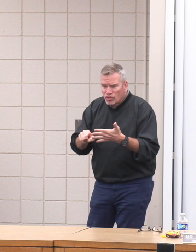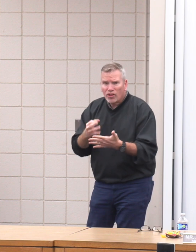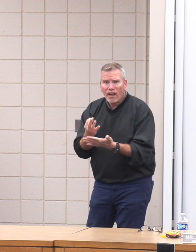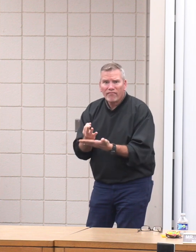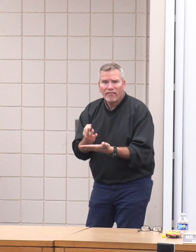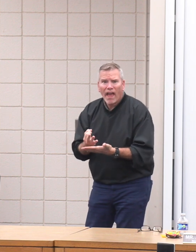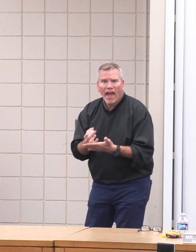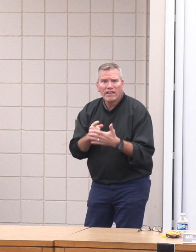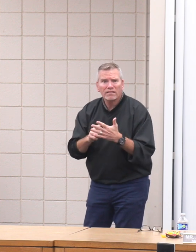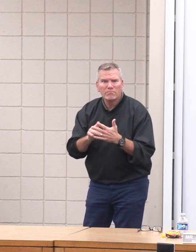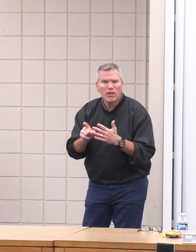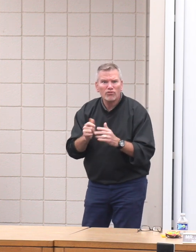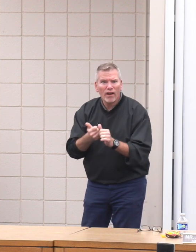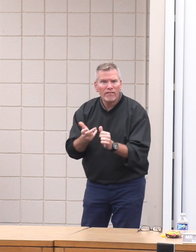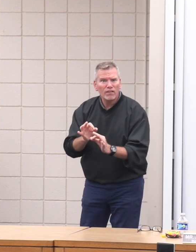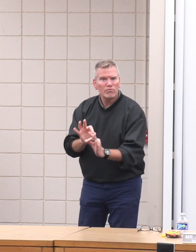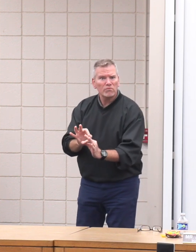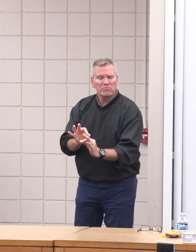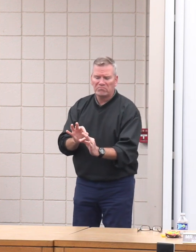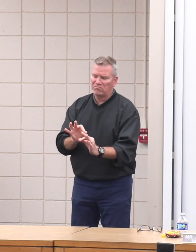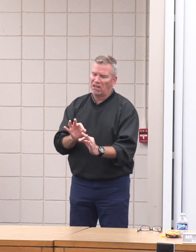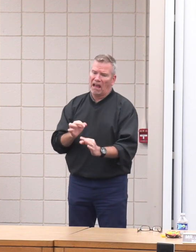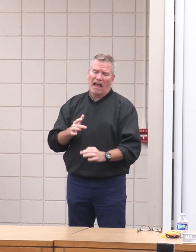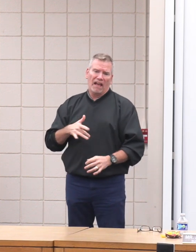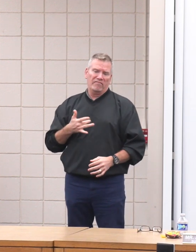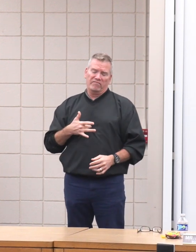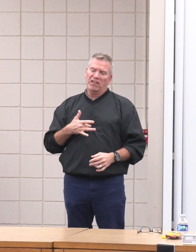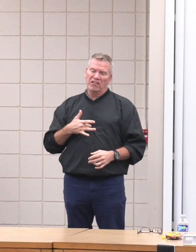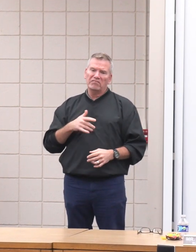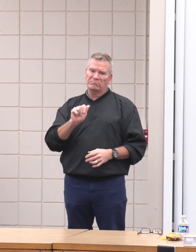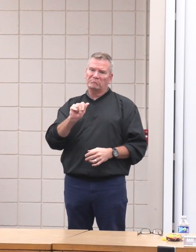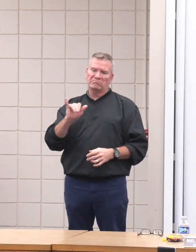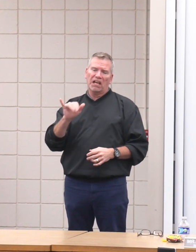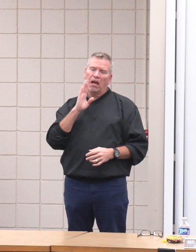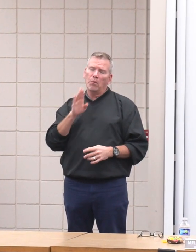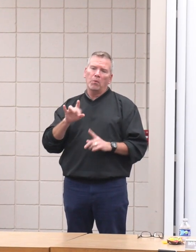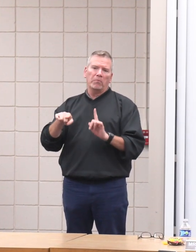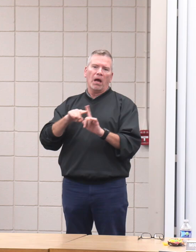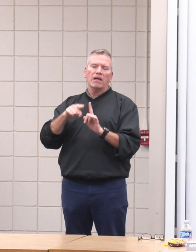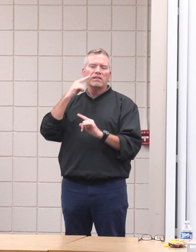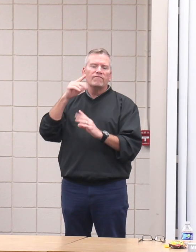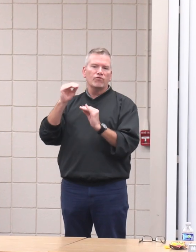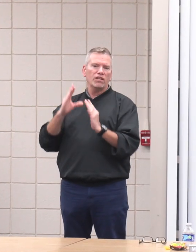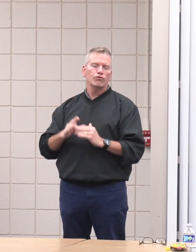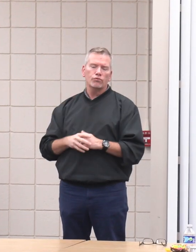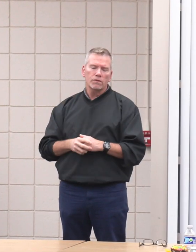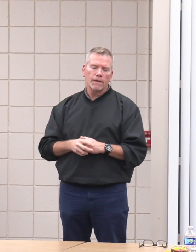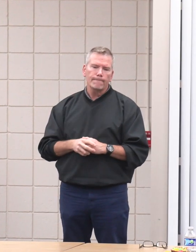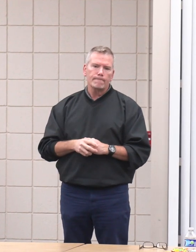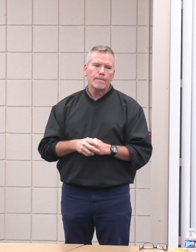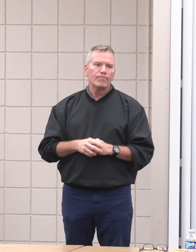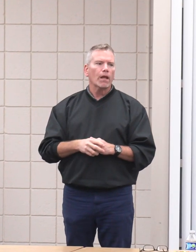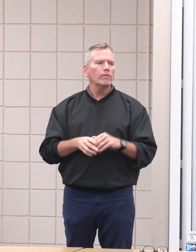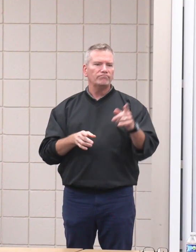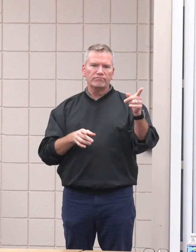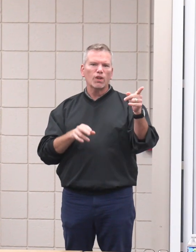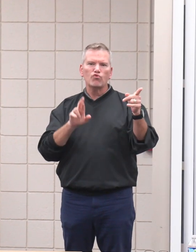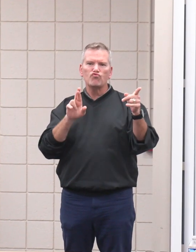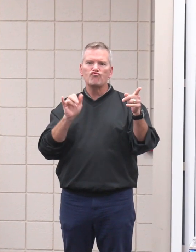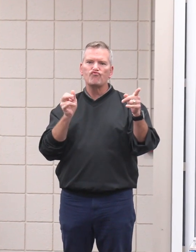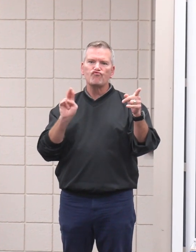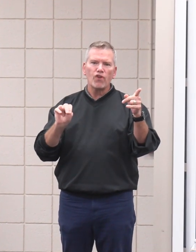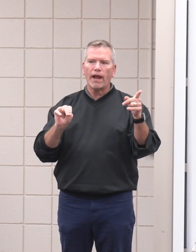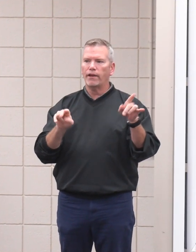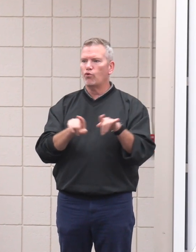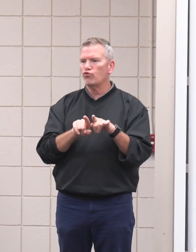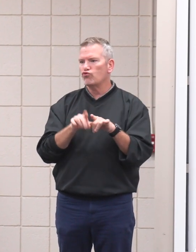is, right? So, you I just see it being real positive for our instructors. And, you know, Ryan talked to you a little bit about,